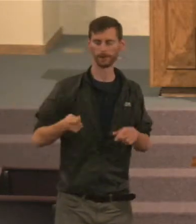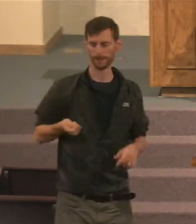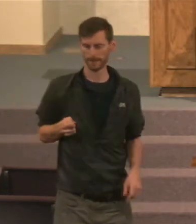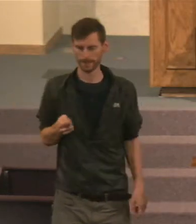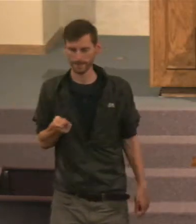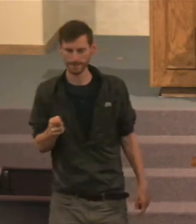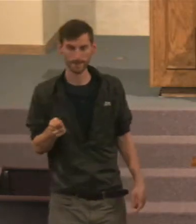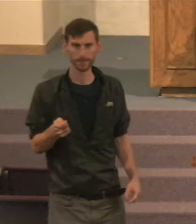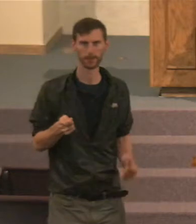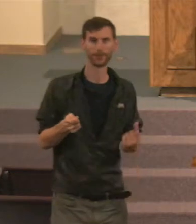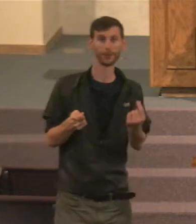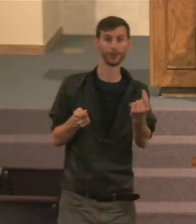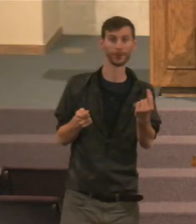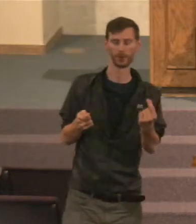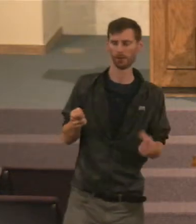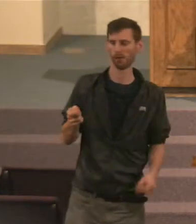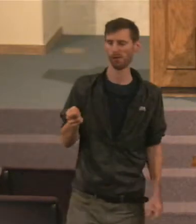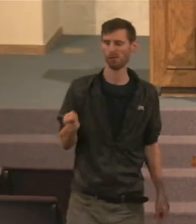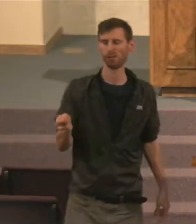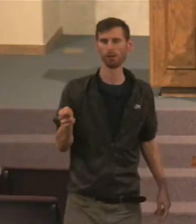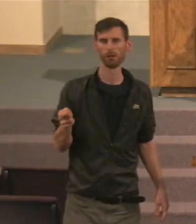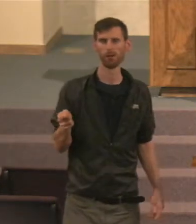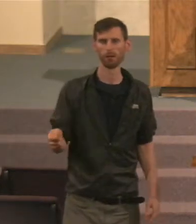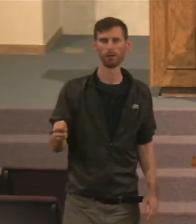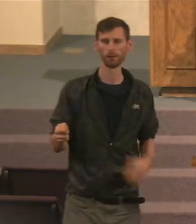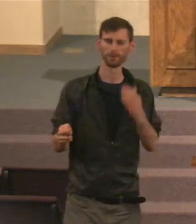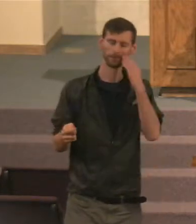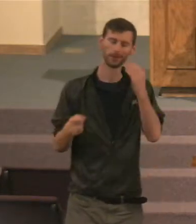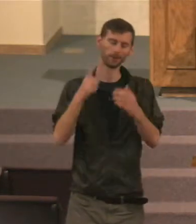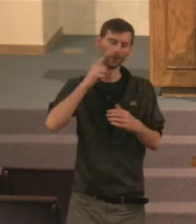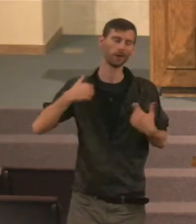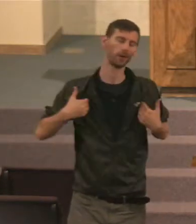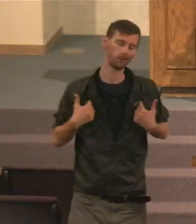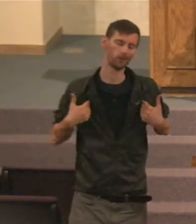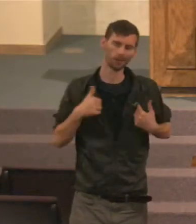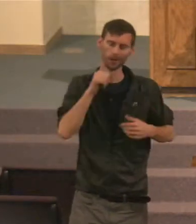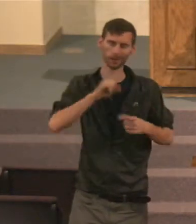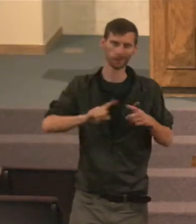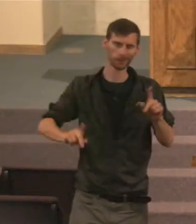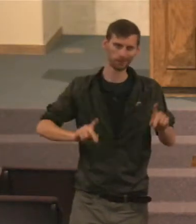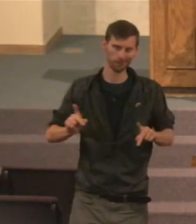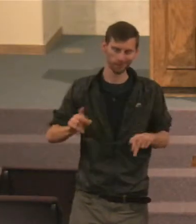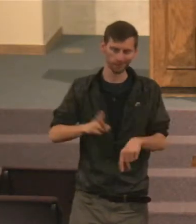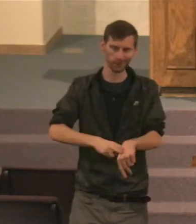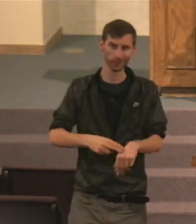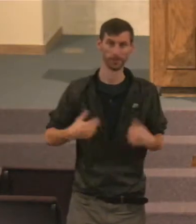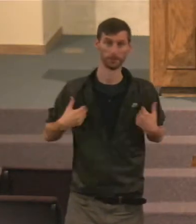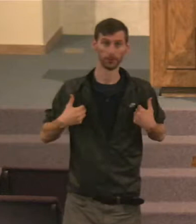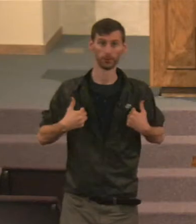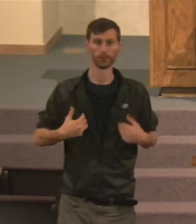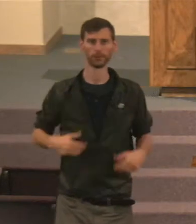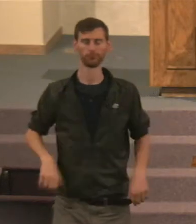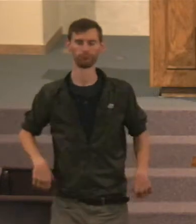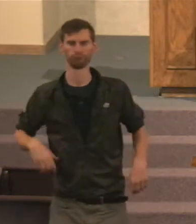Yeah, You prod people with it, Well they used it, For animals of course, You know, To get animals to move,